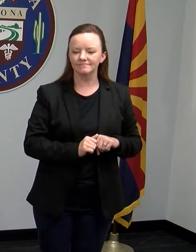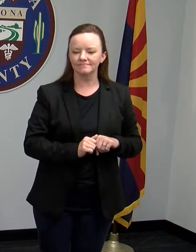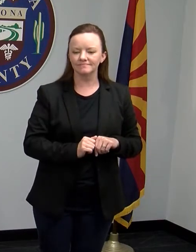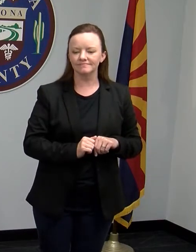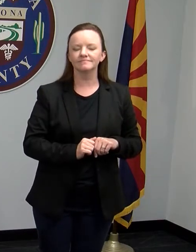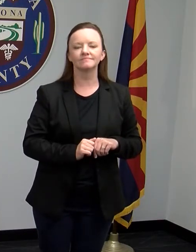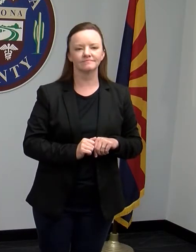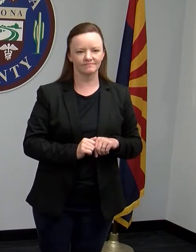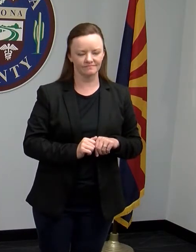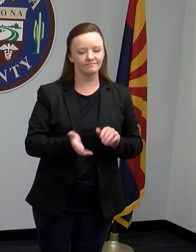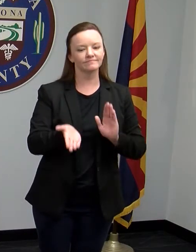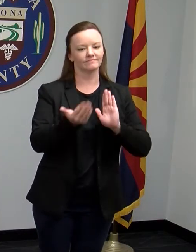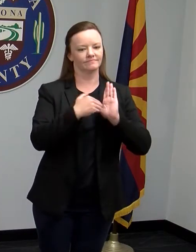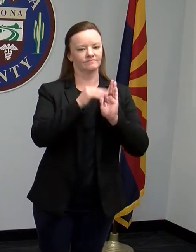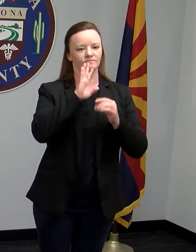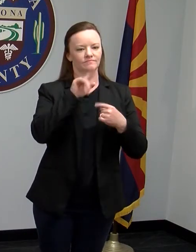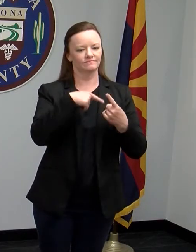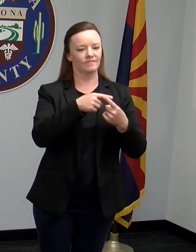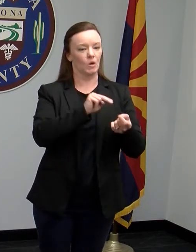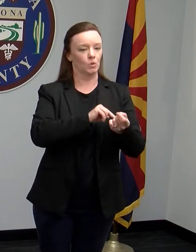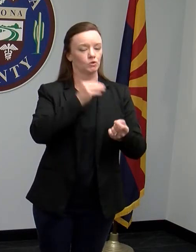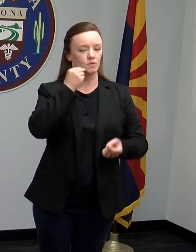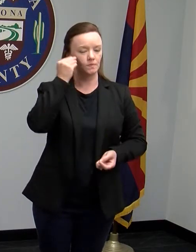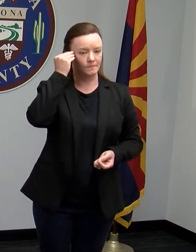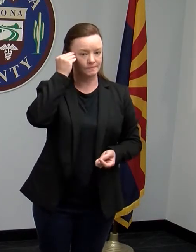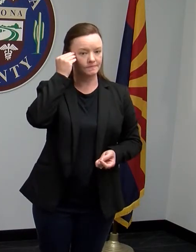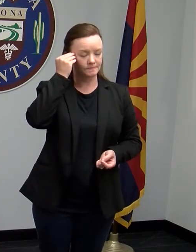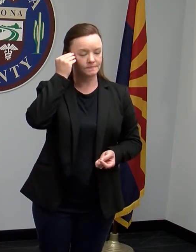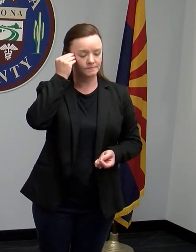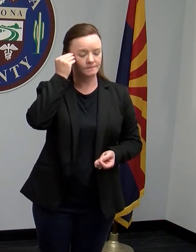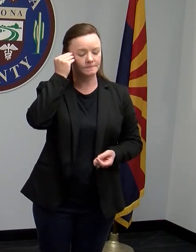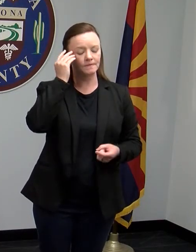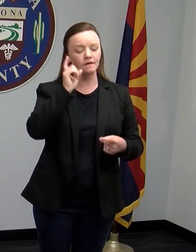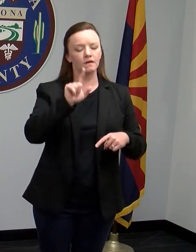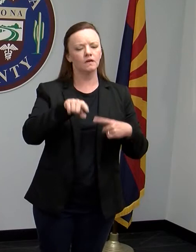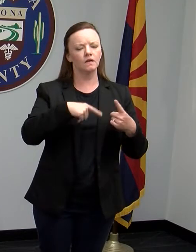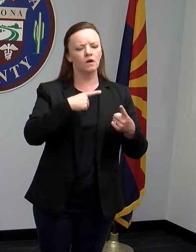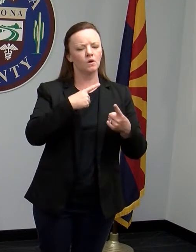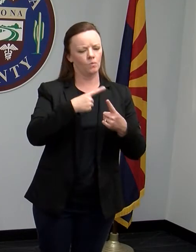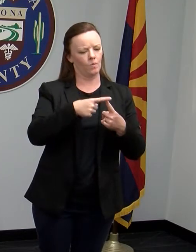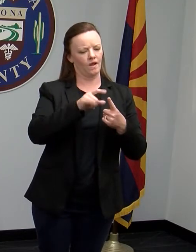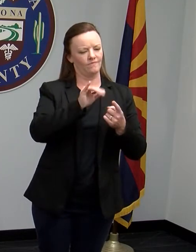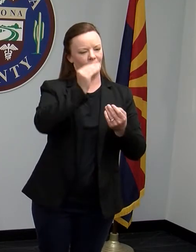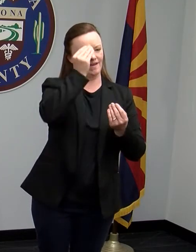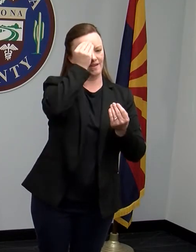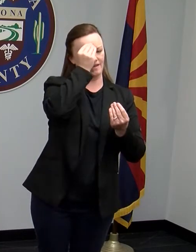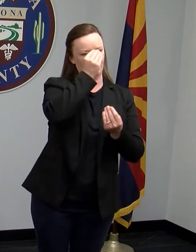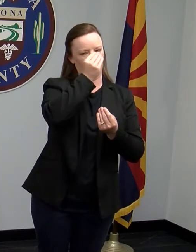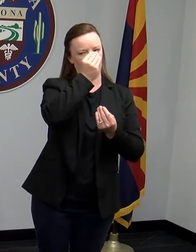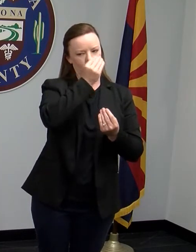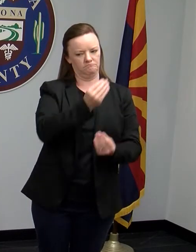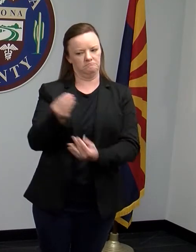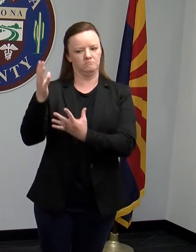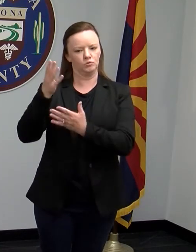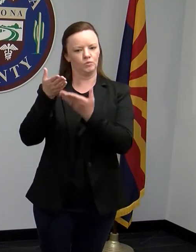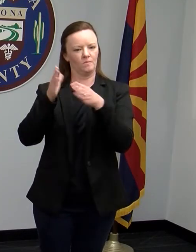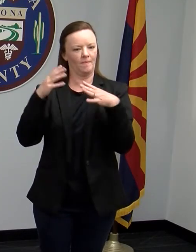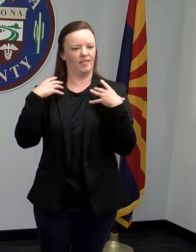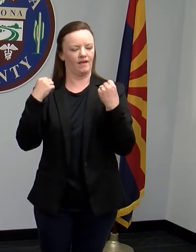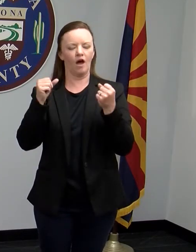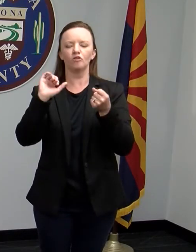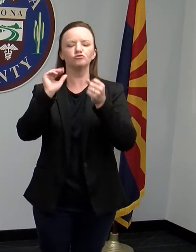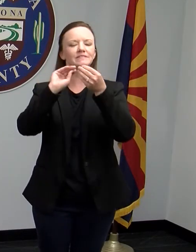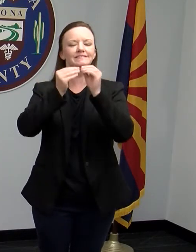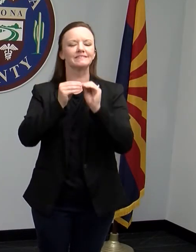also, again, talking about the nursing home, once that information is given to the public health department, the data, just